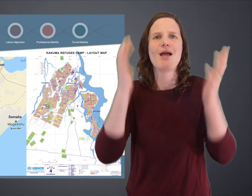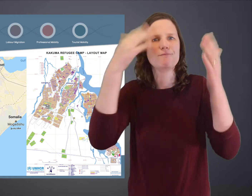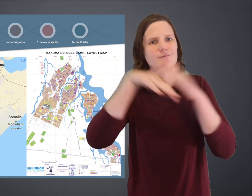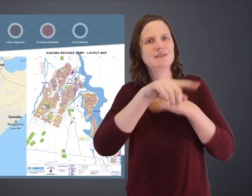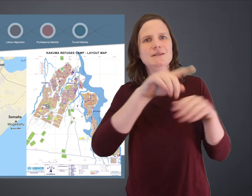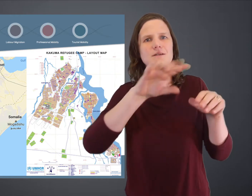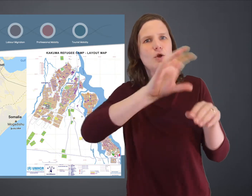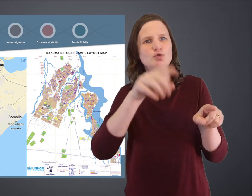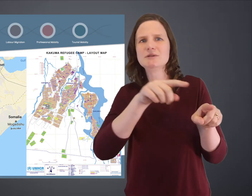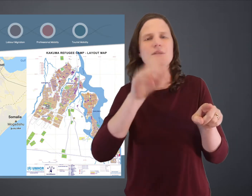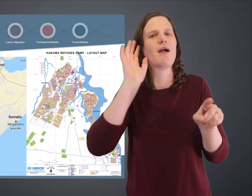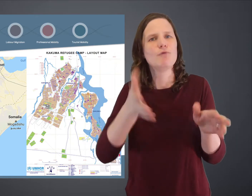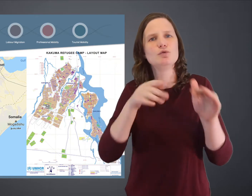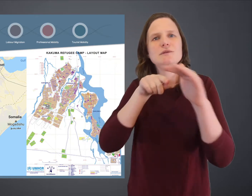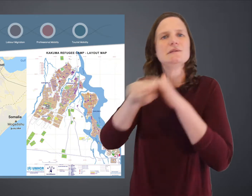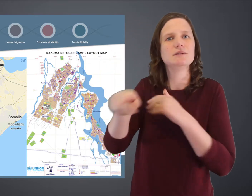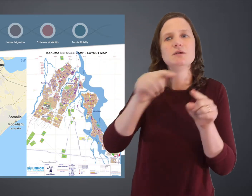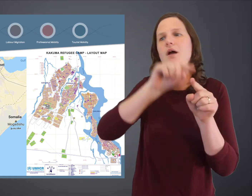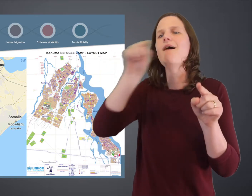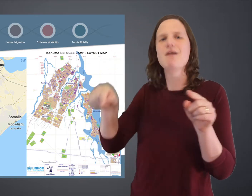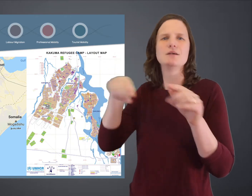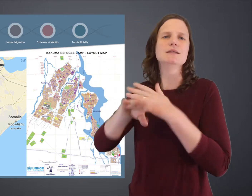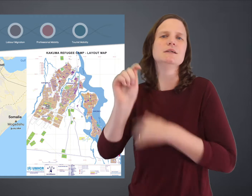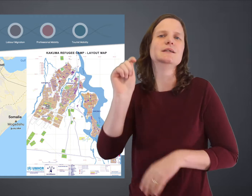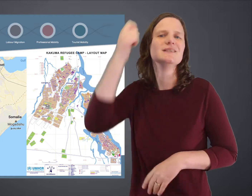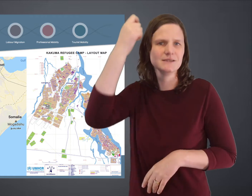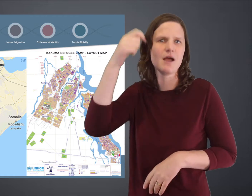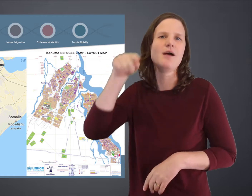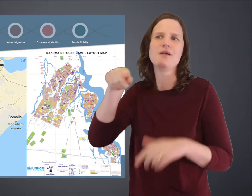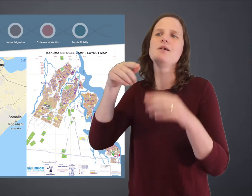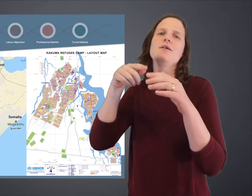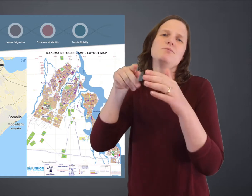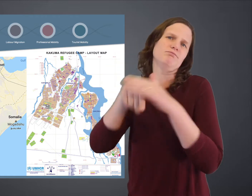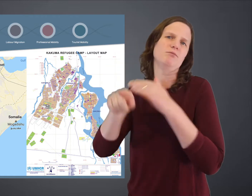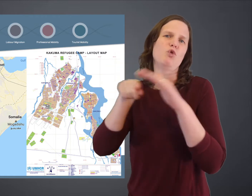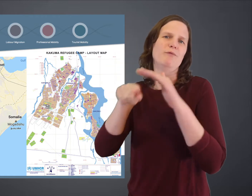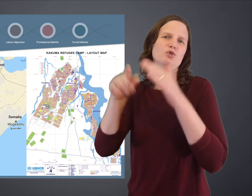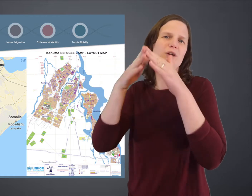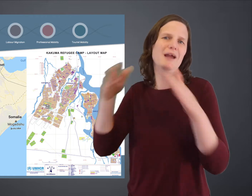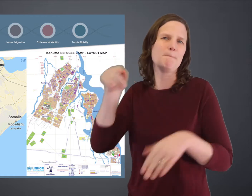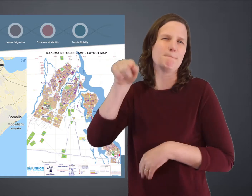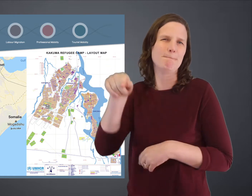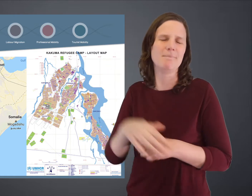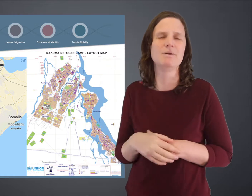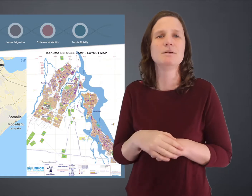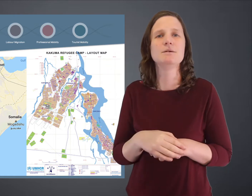that it was impossible for people to live in those countries, and they had to flee to become refugees in Kenya, in the refugee camp.